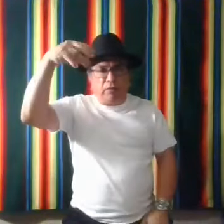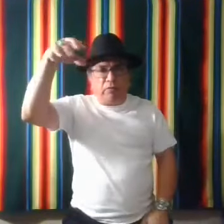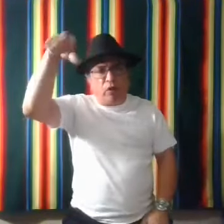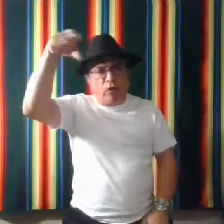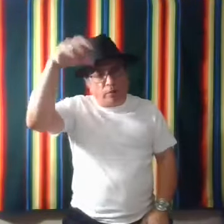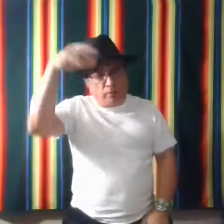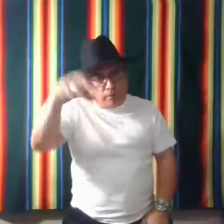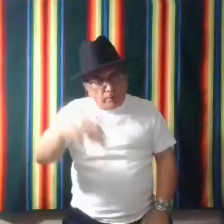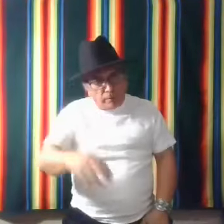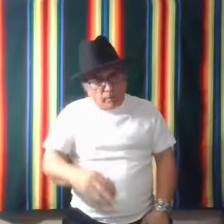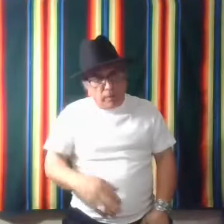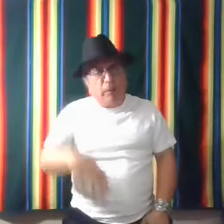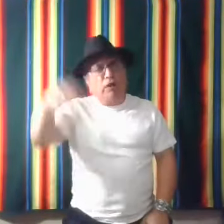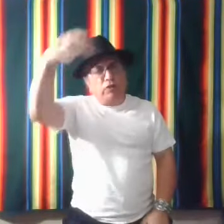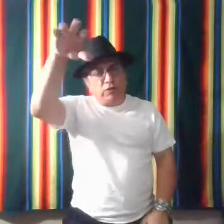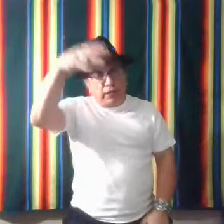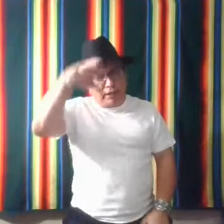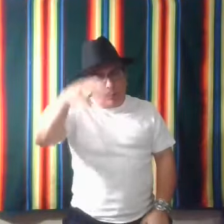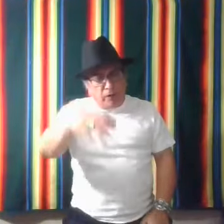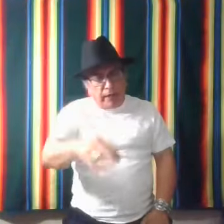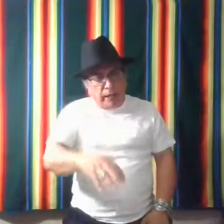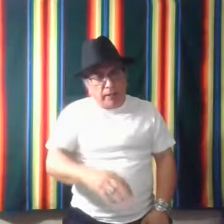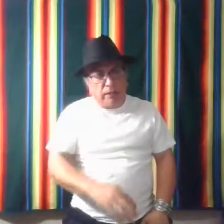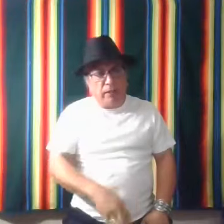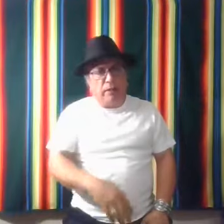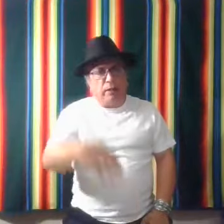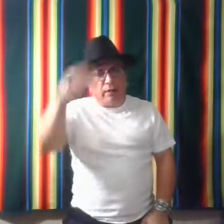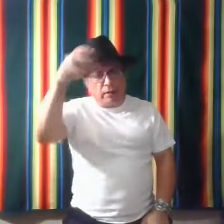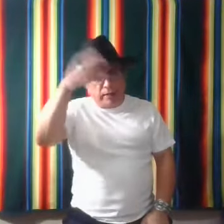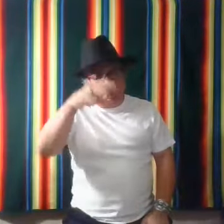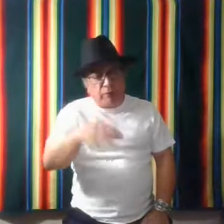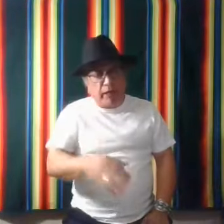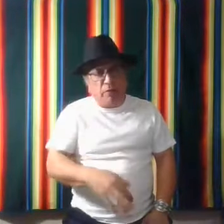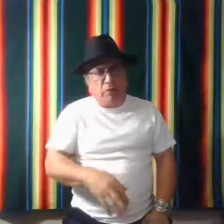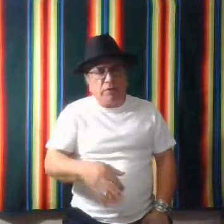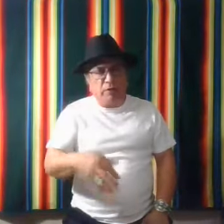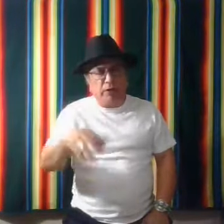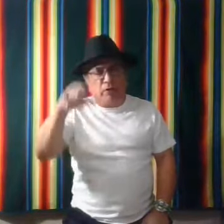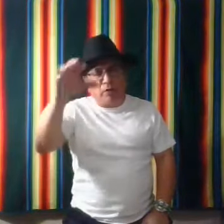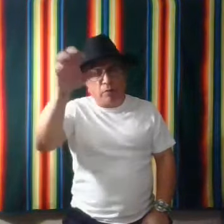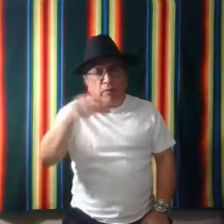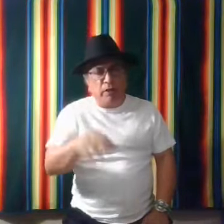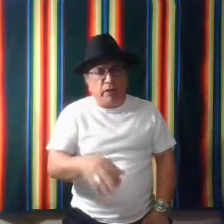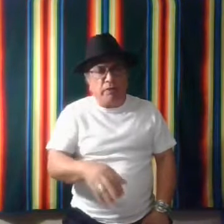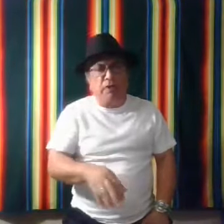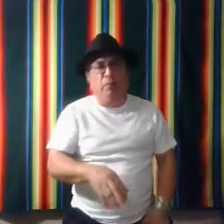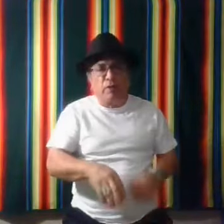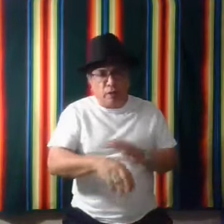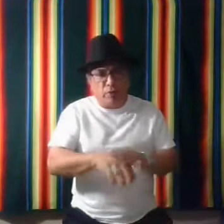the fall you just take that one hand that's what dad would always be talking about and in summer you know